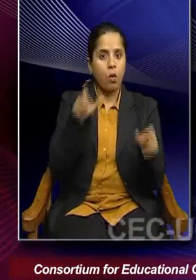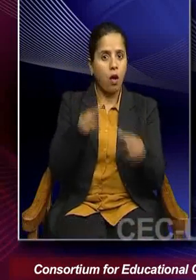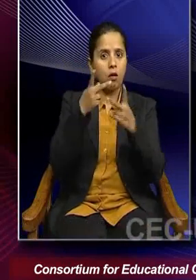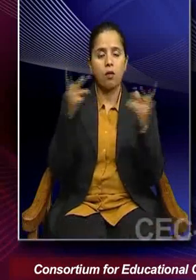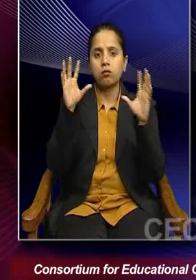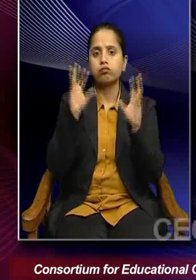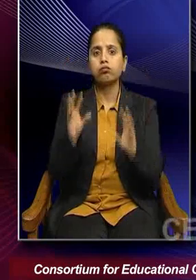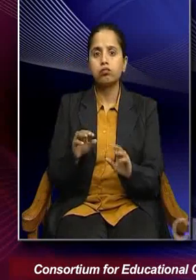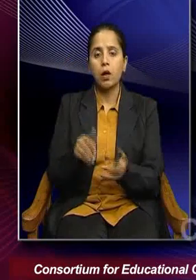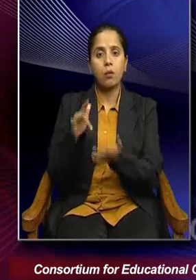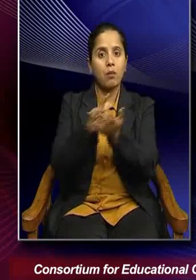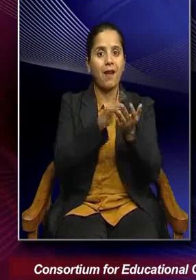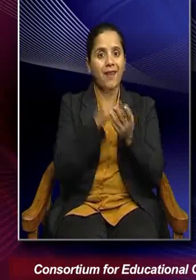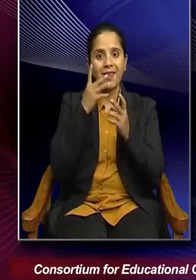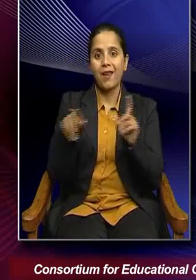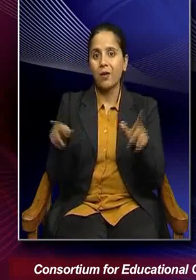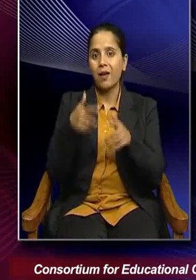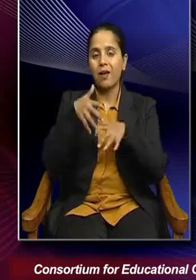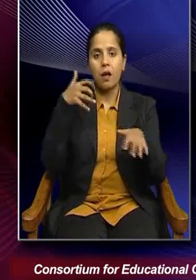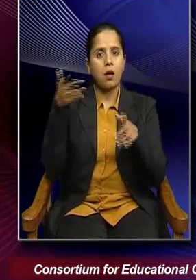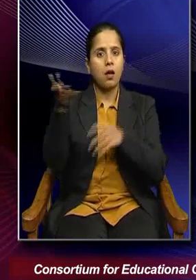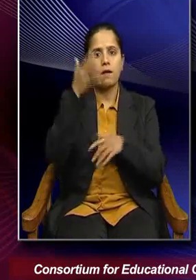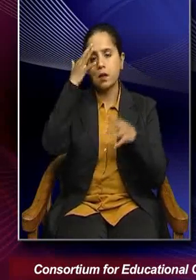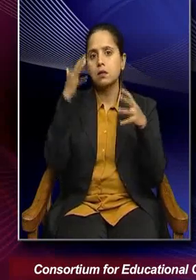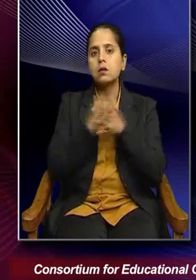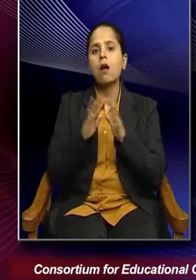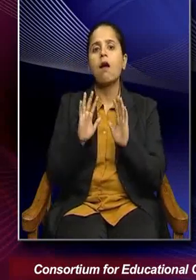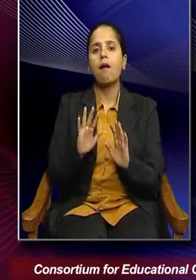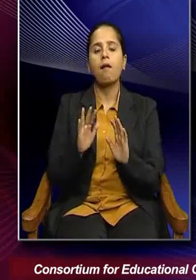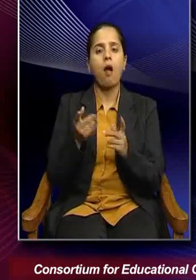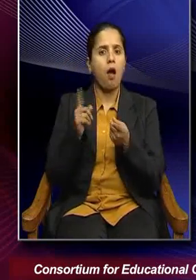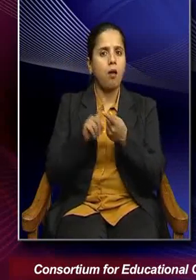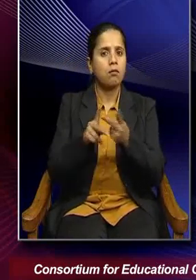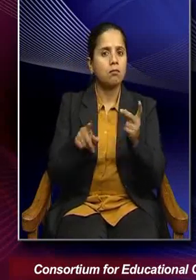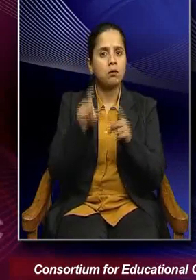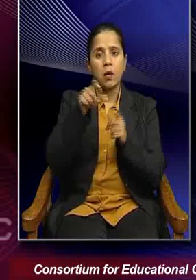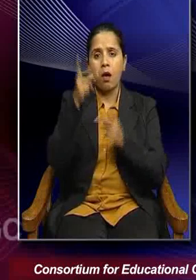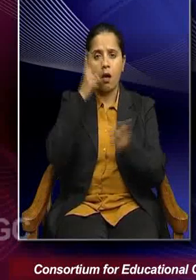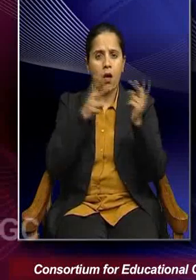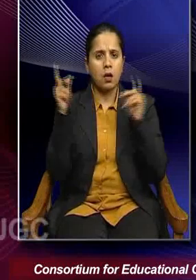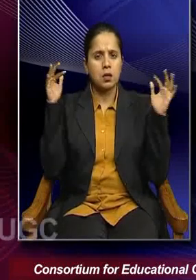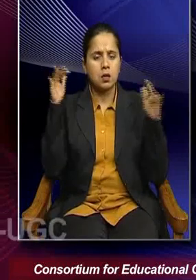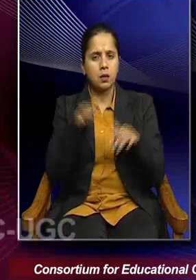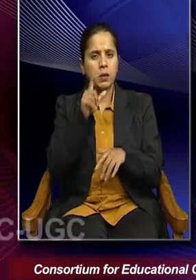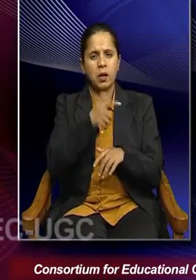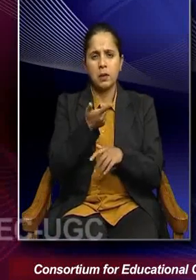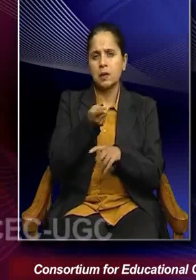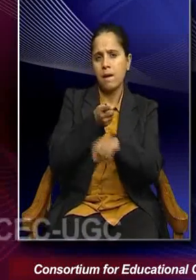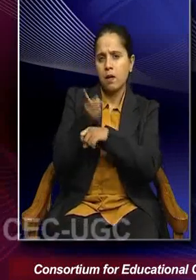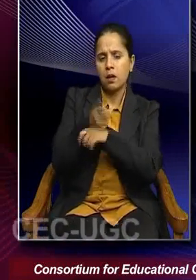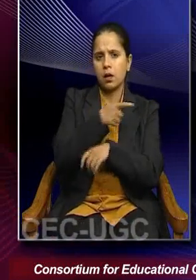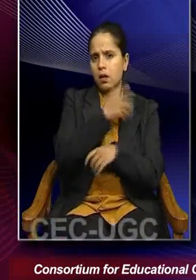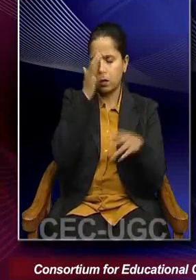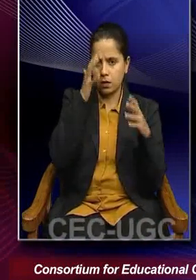hotspots are also under huge stress due to the episodes of, you tourism activities in these